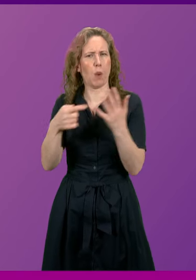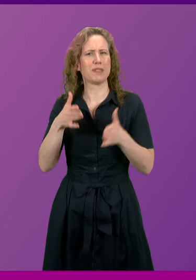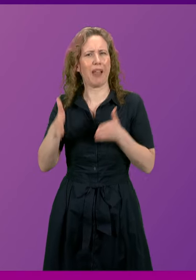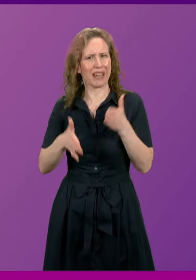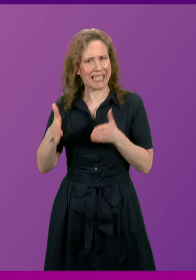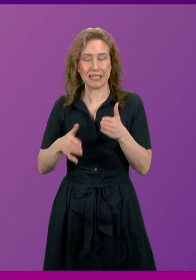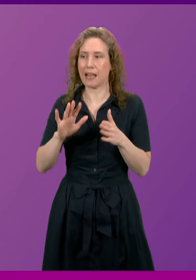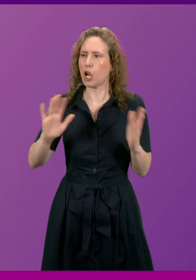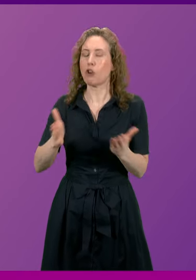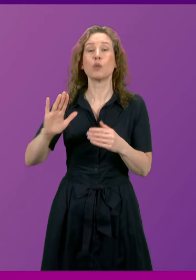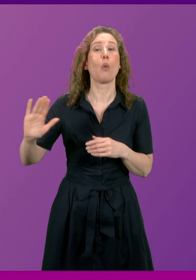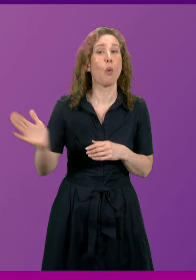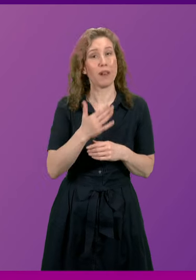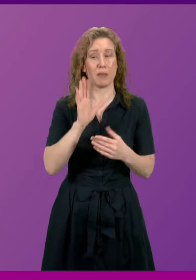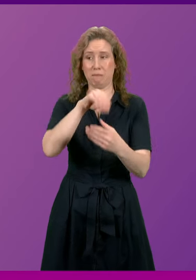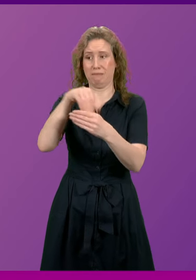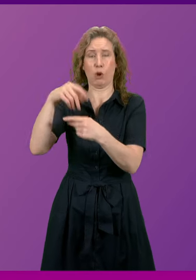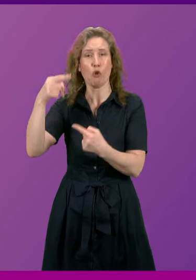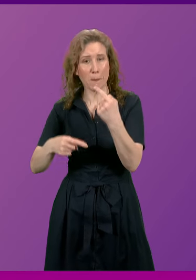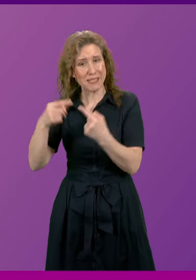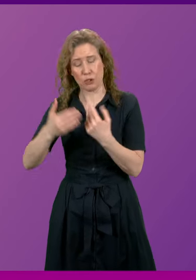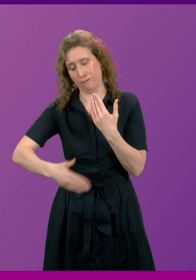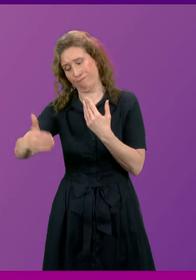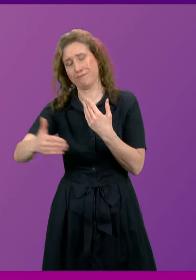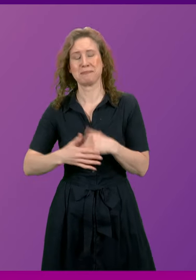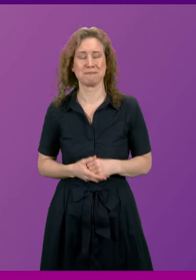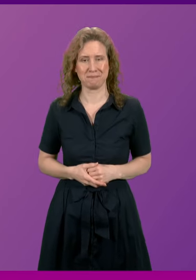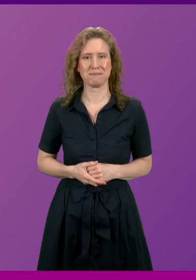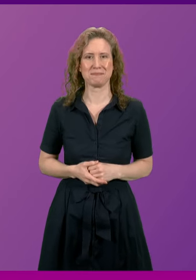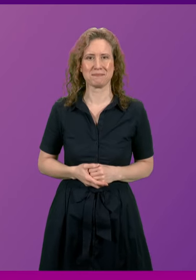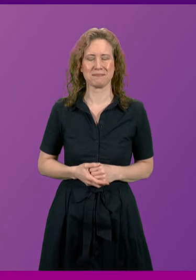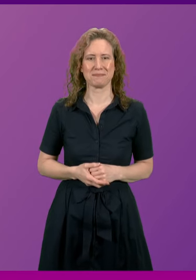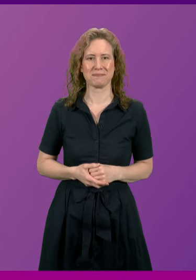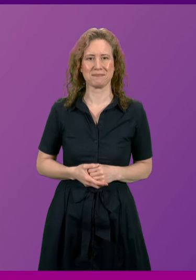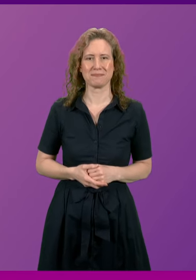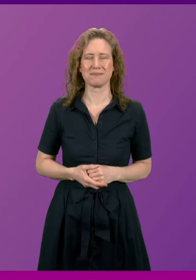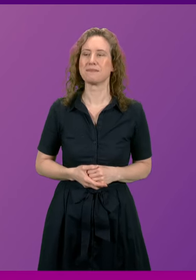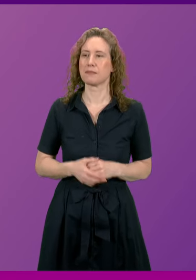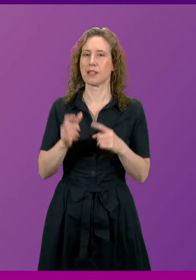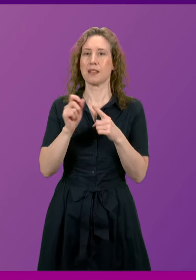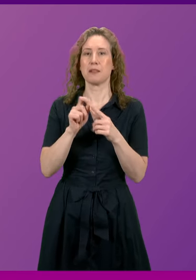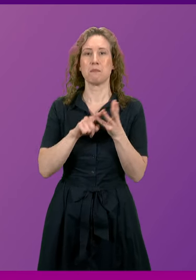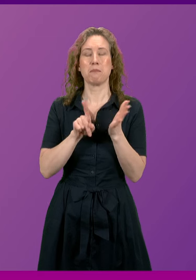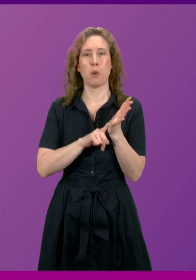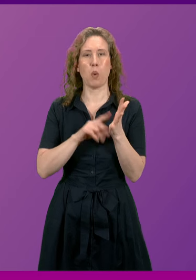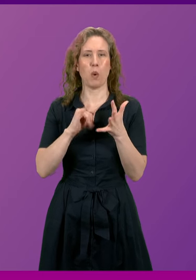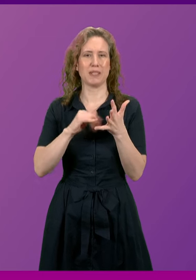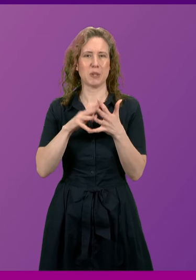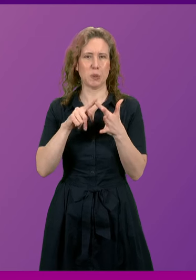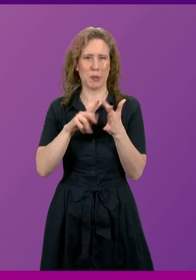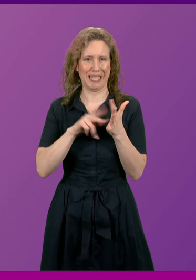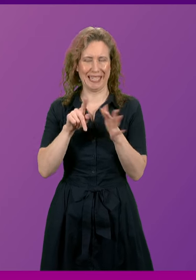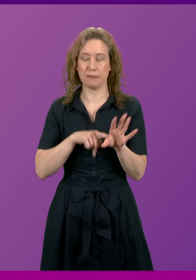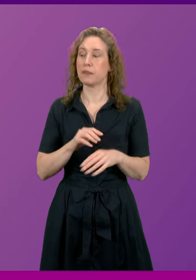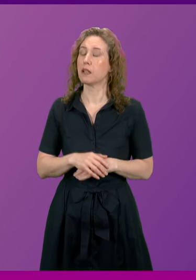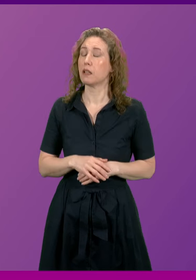to encourage all of the athletes in the competitions they have in the forthcoming competitions. Paul Sweeney Thank you for signing off sir. If the